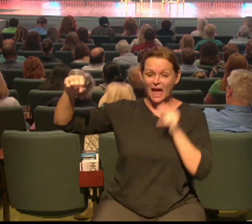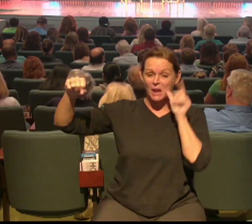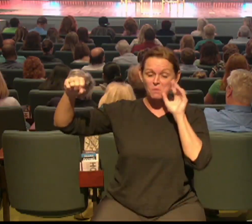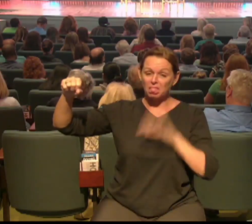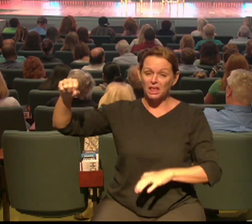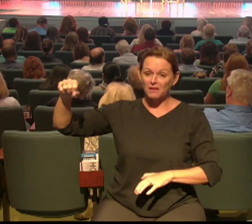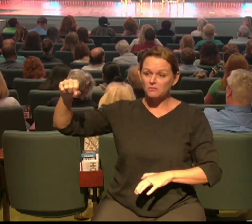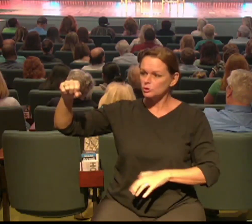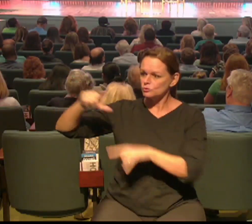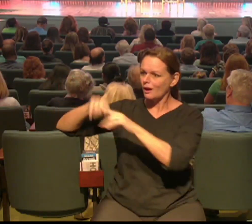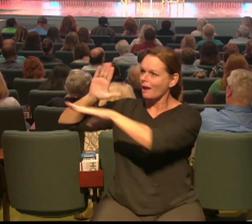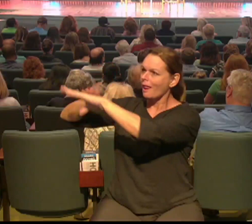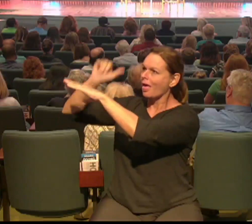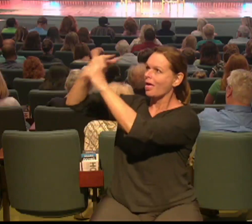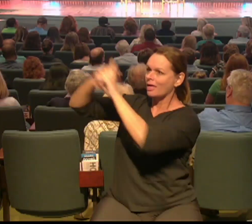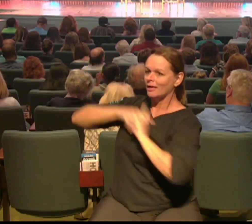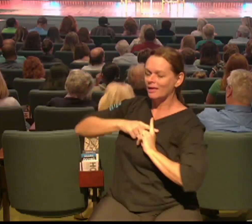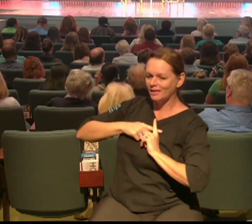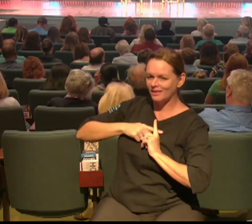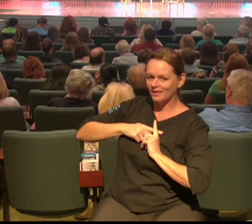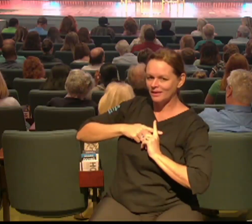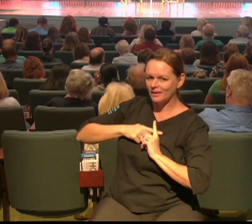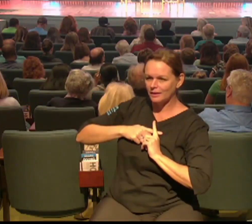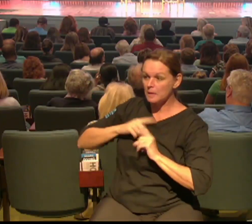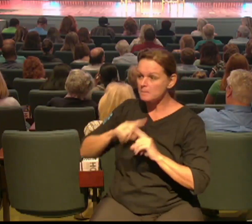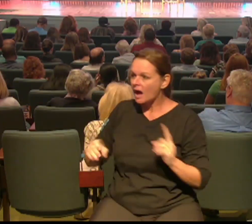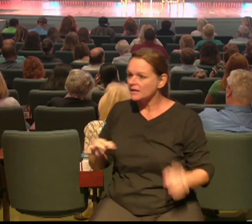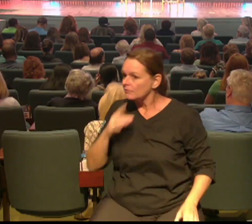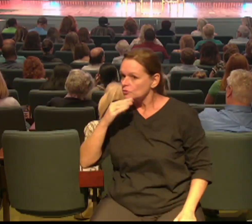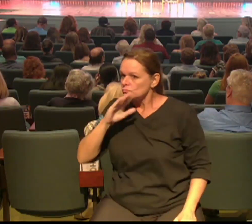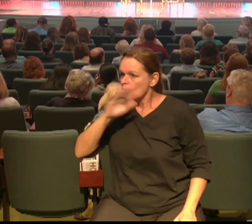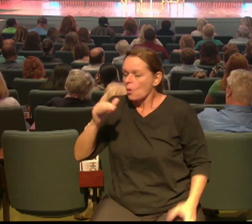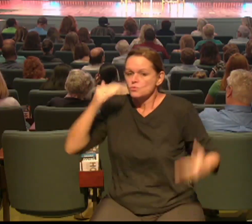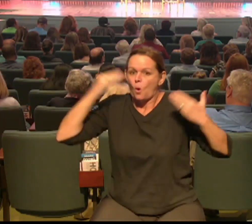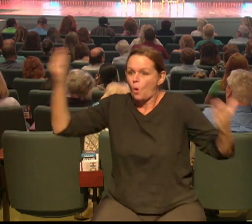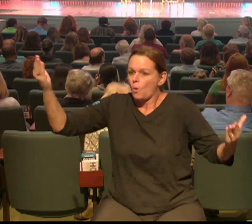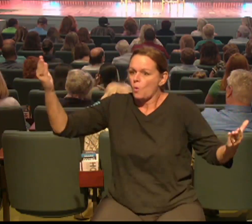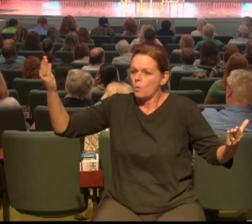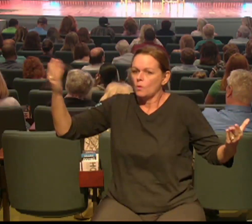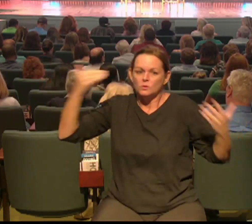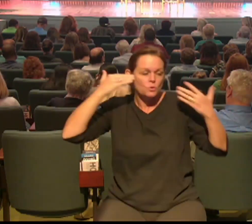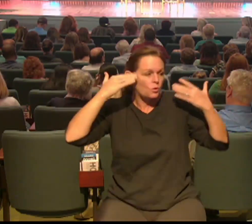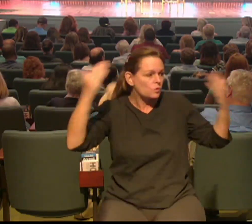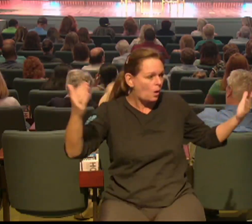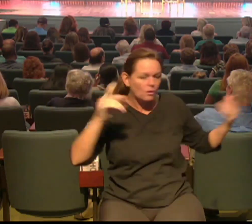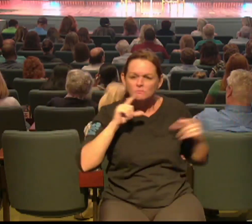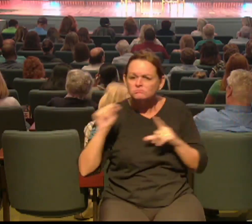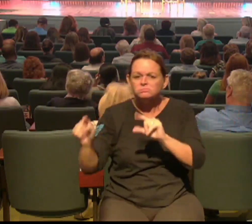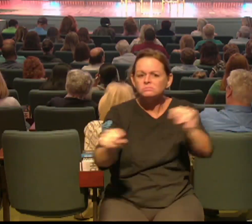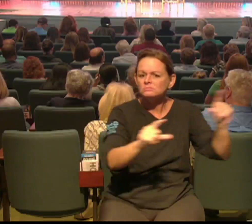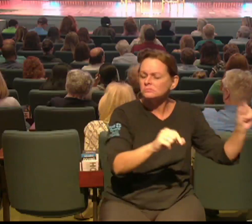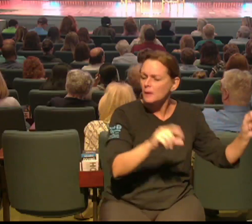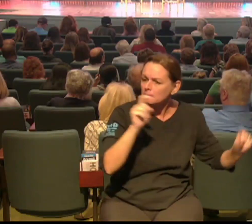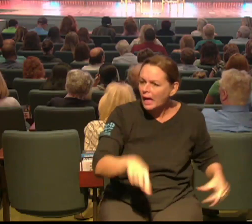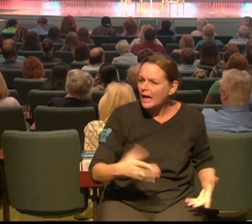they believe in him if they've never heard of him? And how can they hear about him unless somebody what's that word?